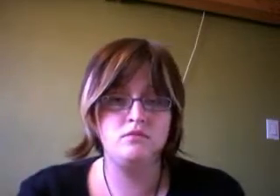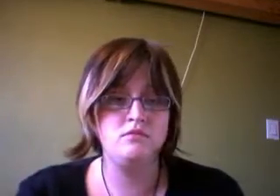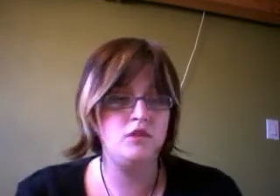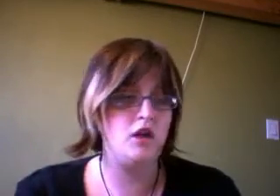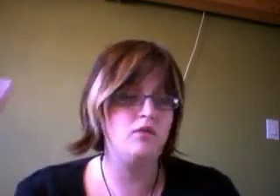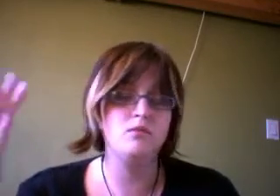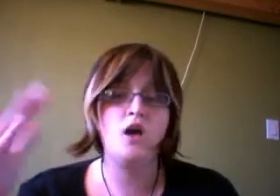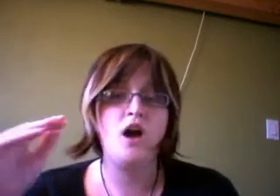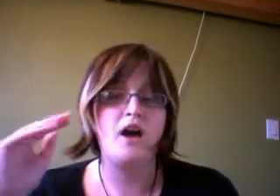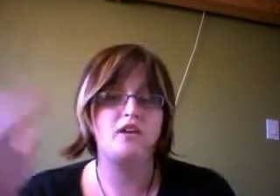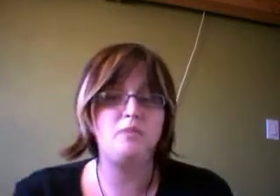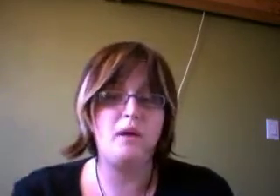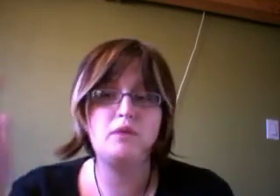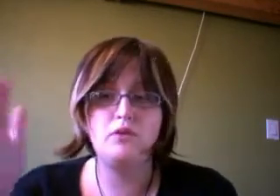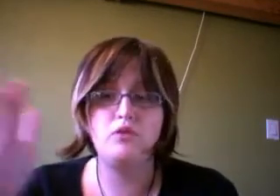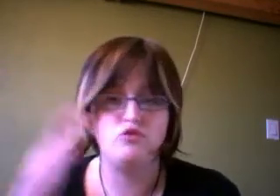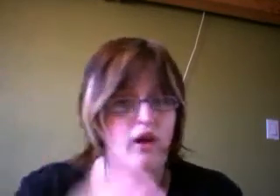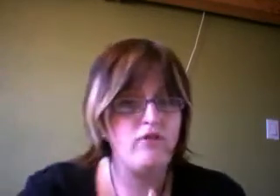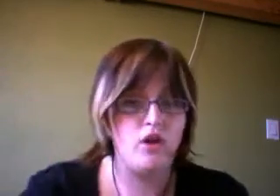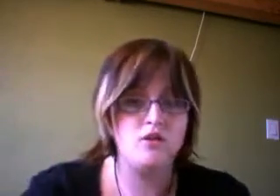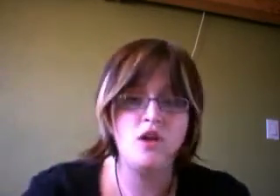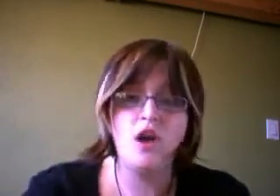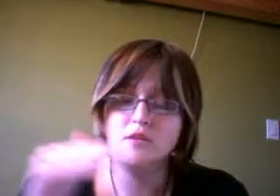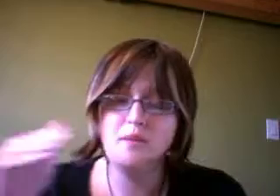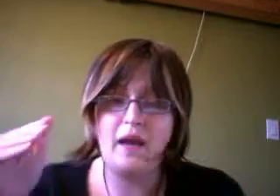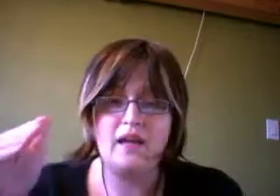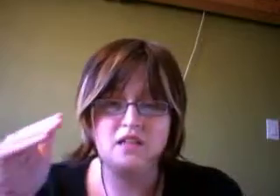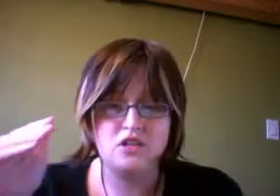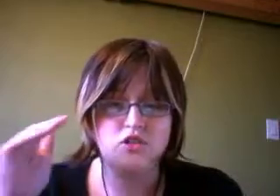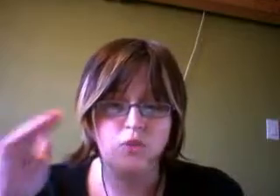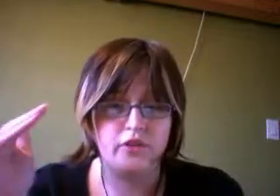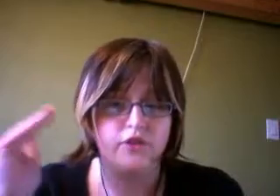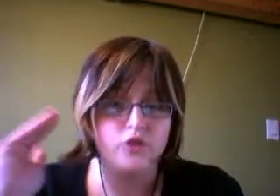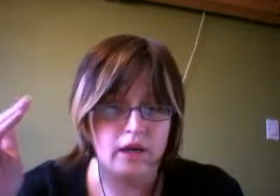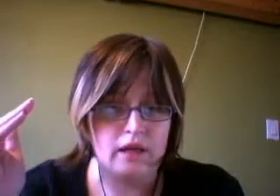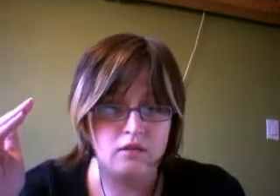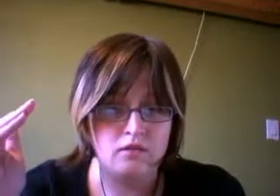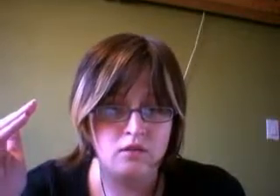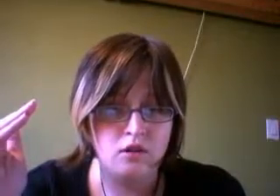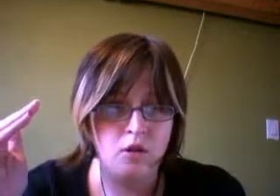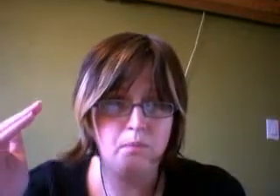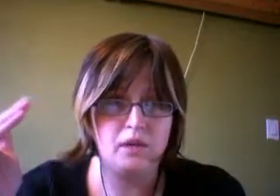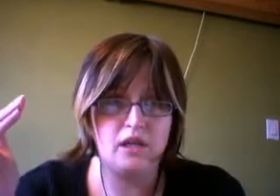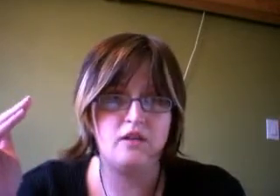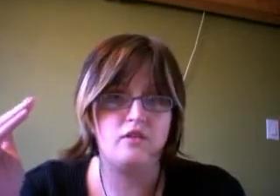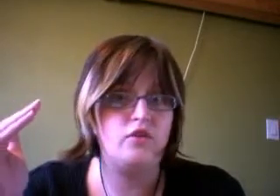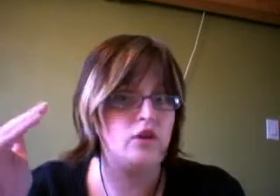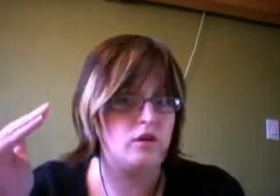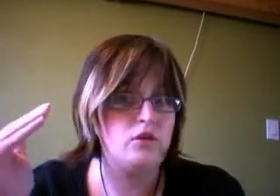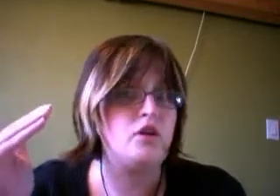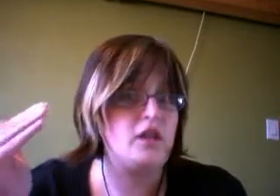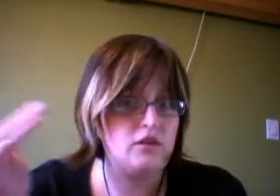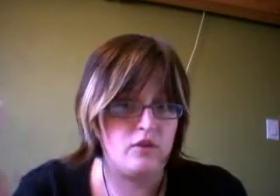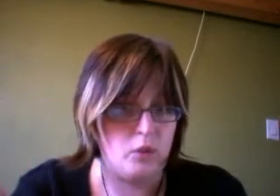You know, I expect people who drive cars to be paying attention to what they're doing. Because if you don't, you're going to kill someone.